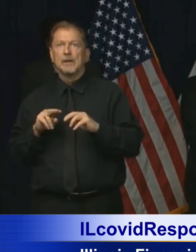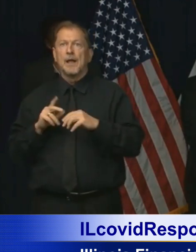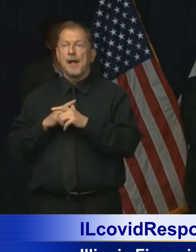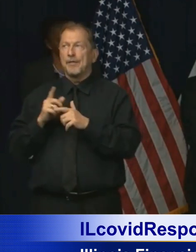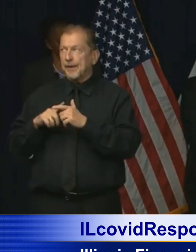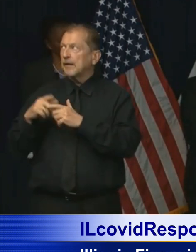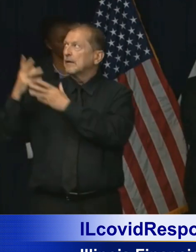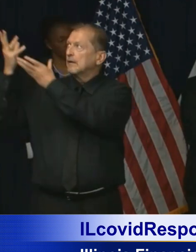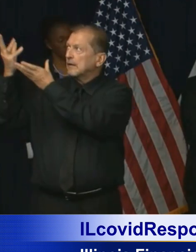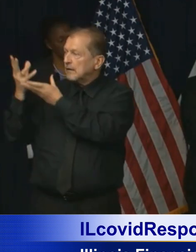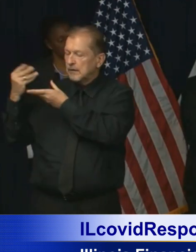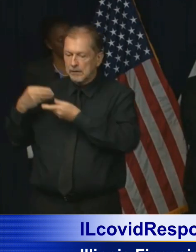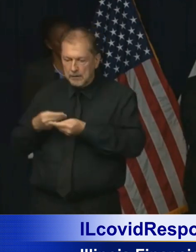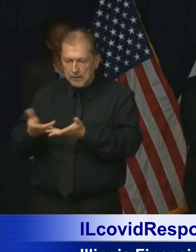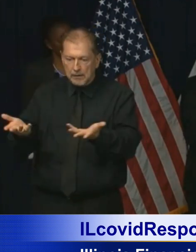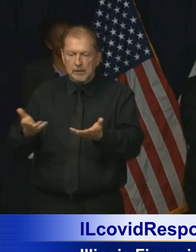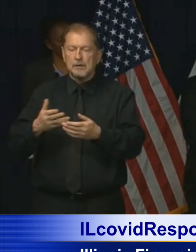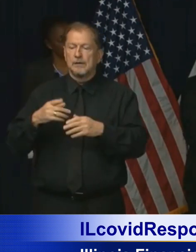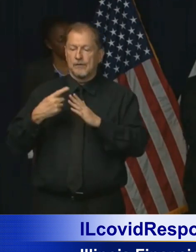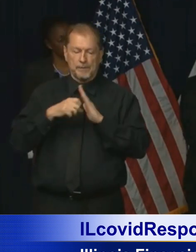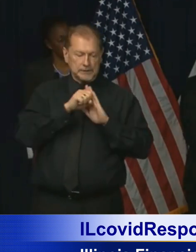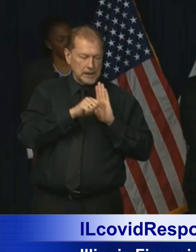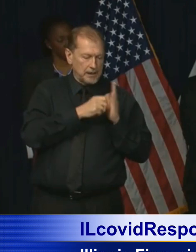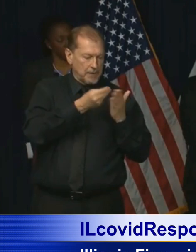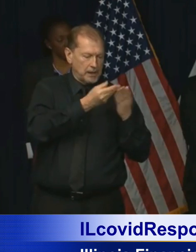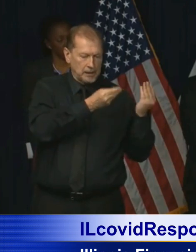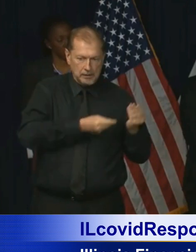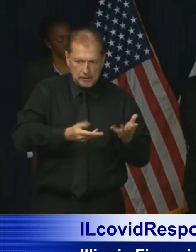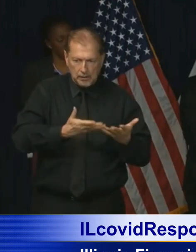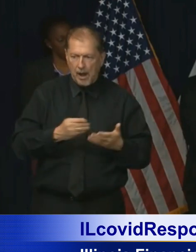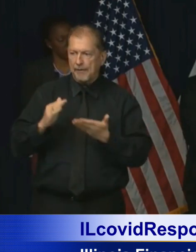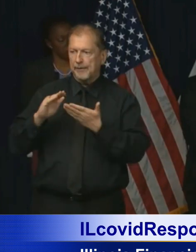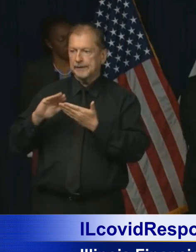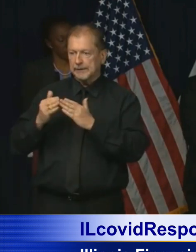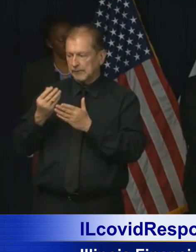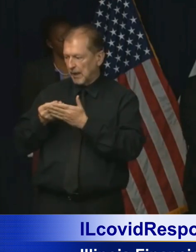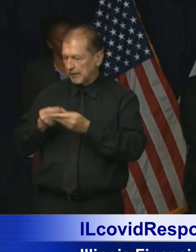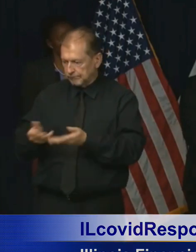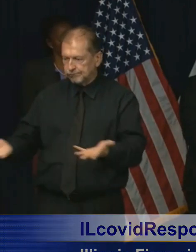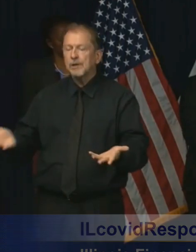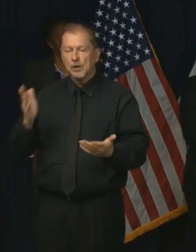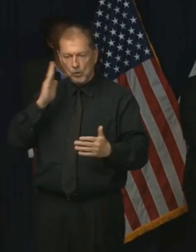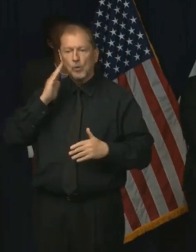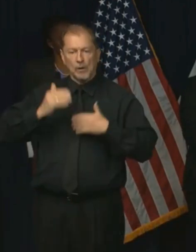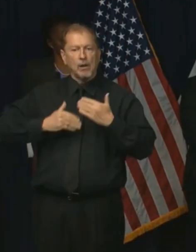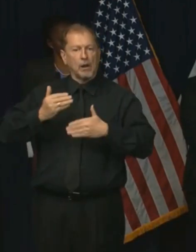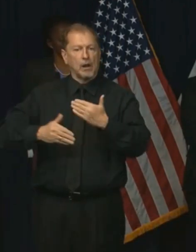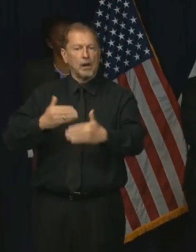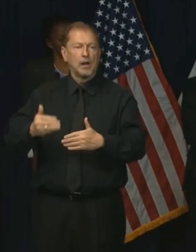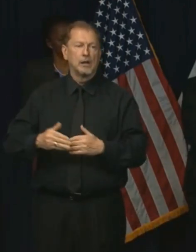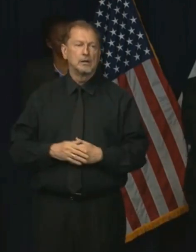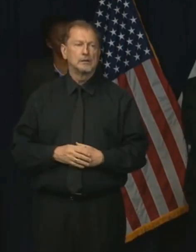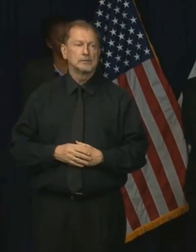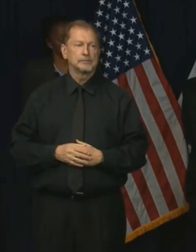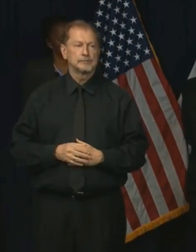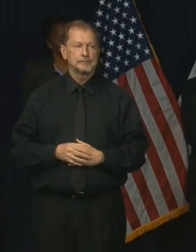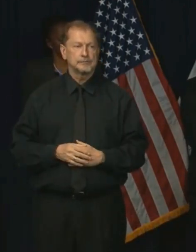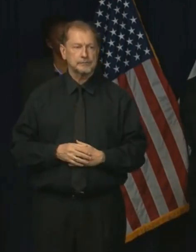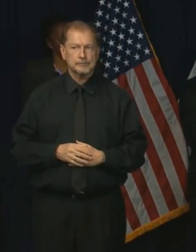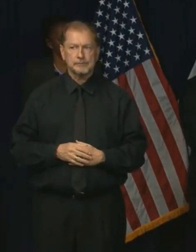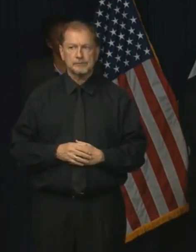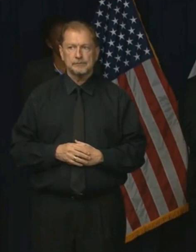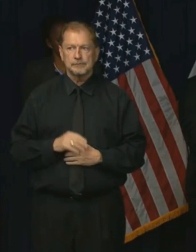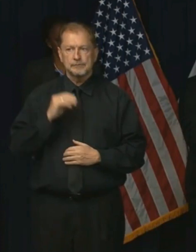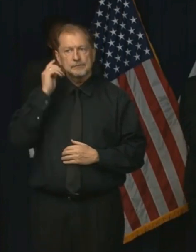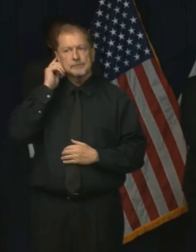be flowing to the state and to the city. There are going to be more opportunities for us to be able to step up and help as well. Governor, while you're there.